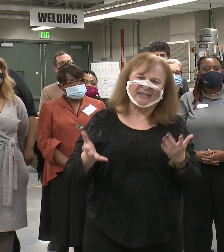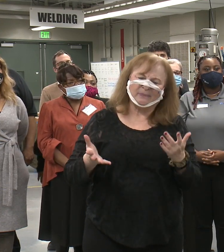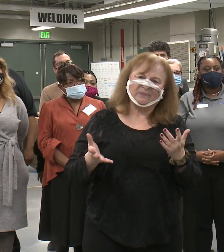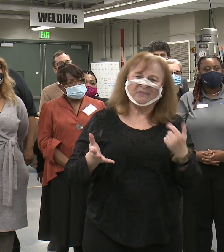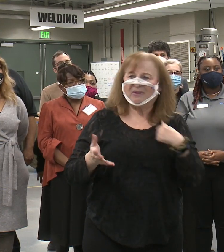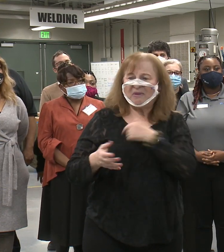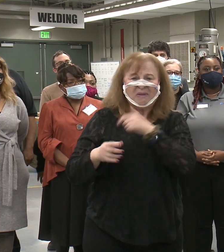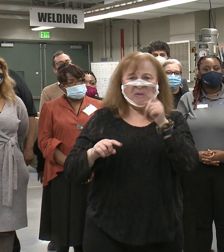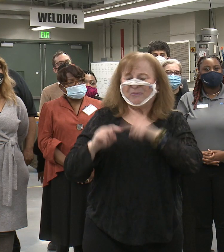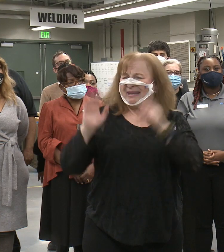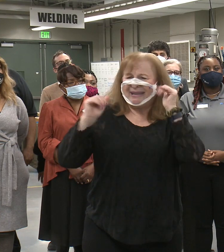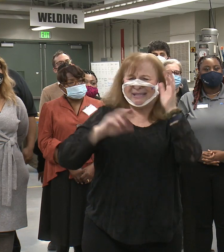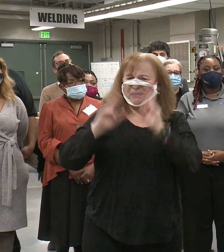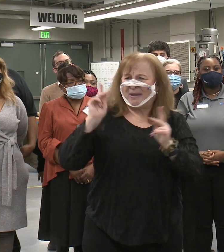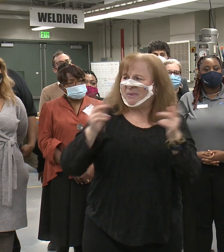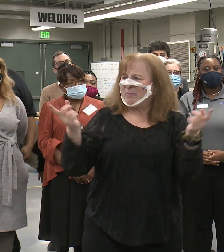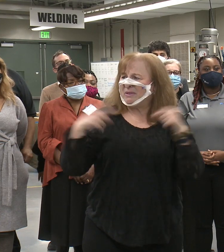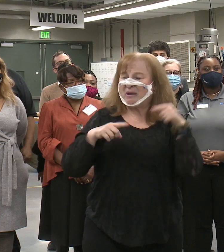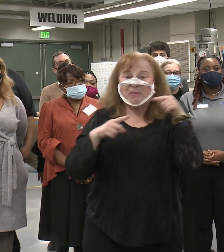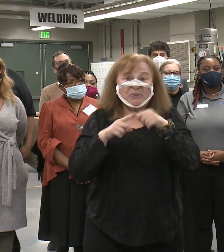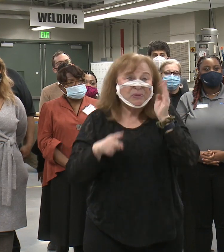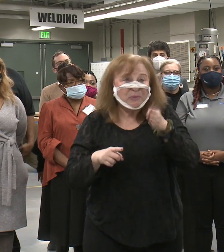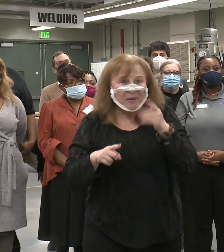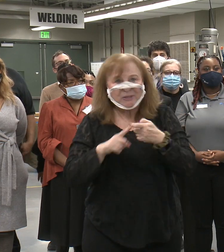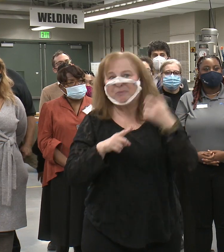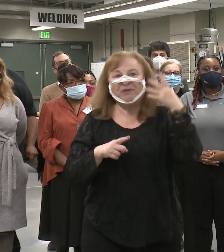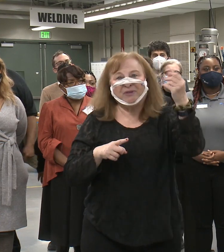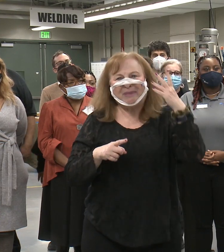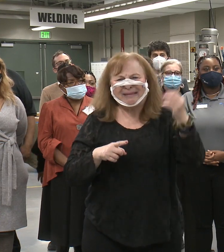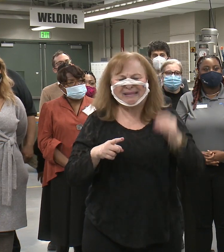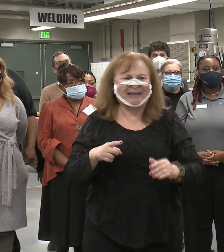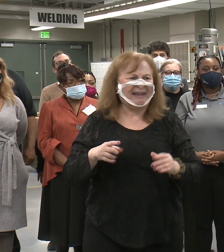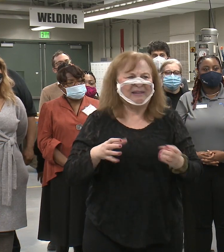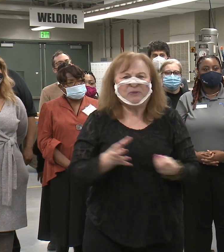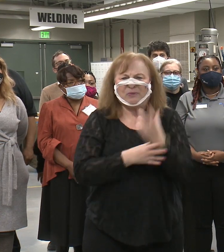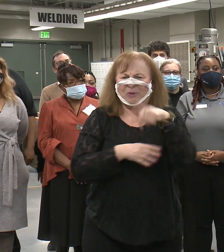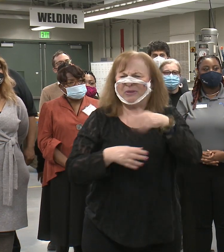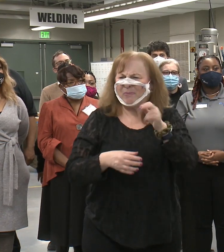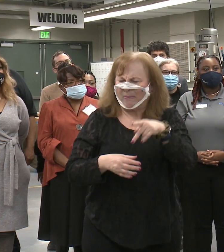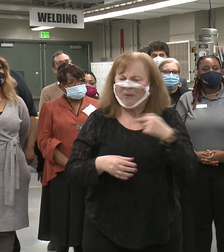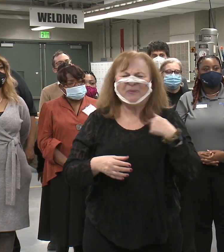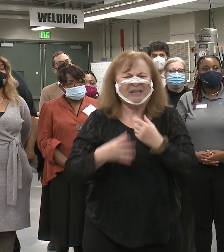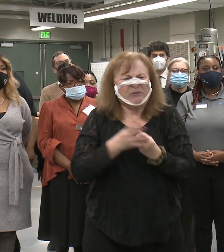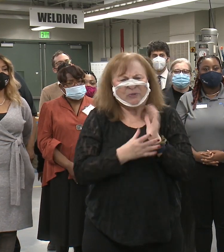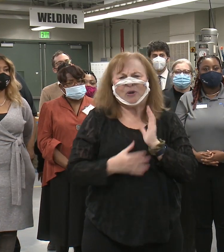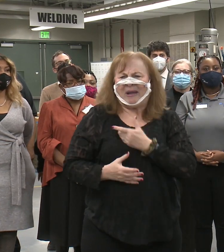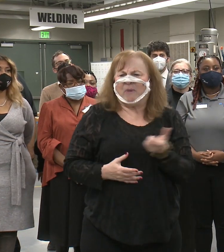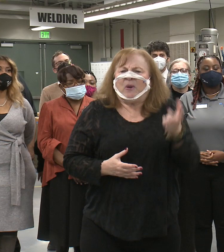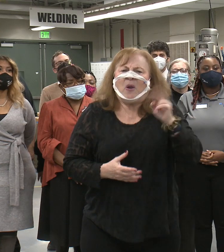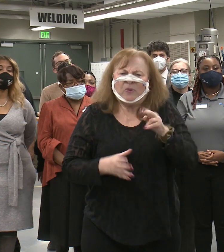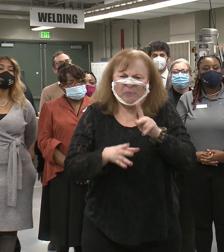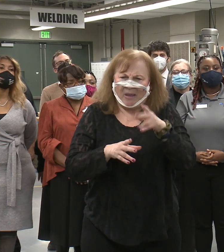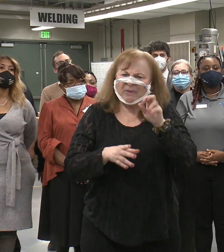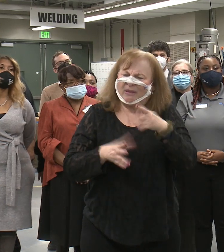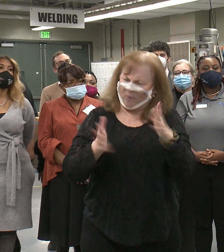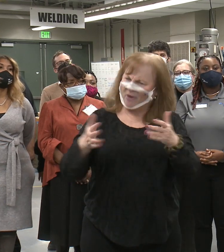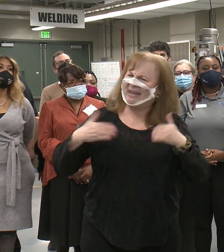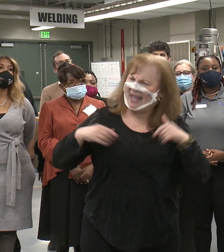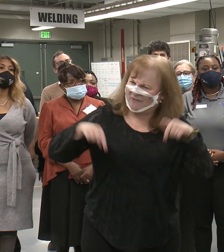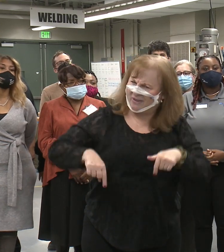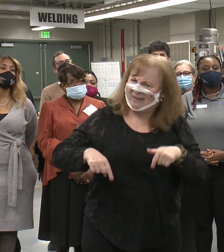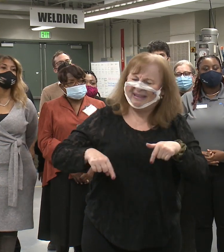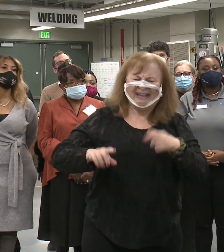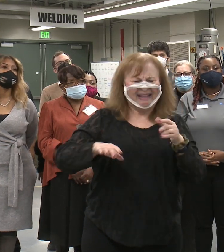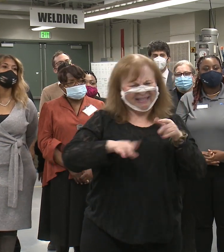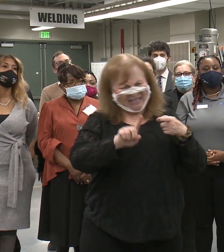We can't expect people to come to Baltimore from outside and grow our population. We need to grow our population we already have here. This is a